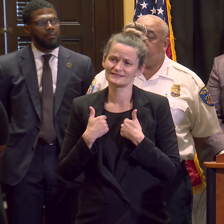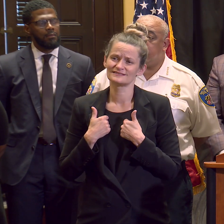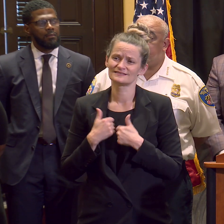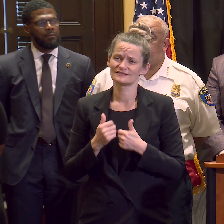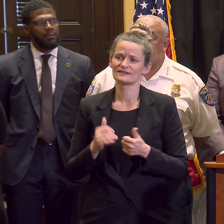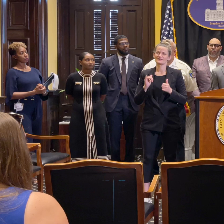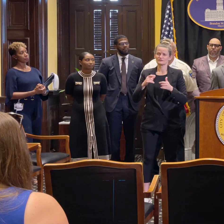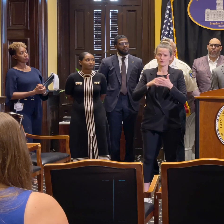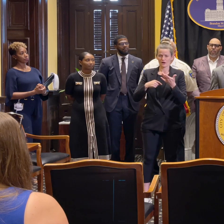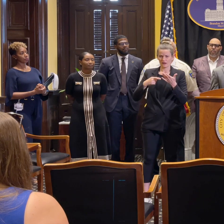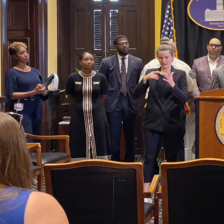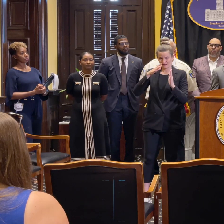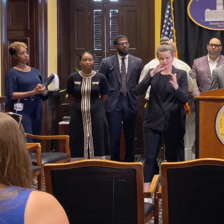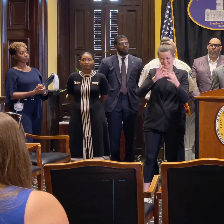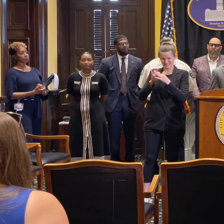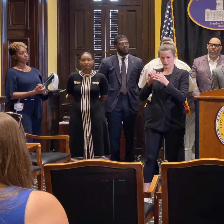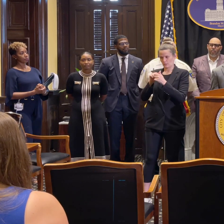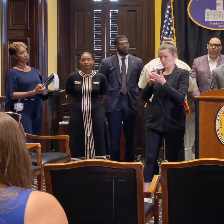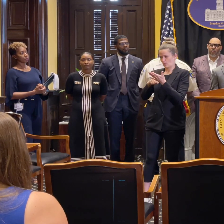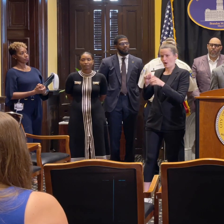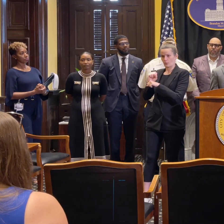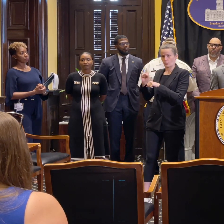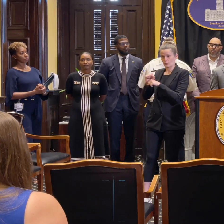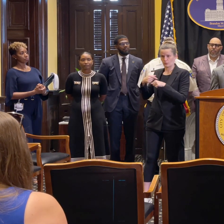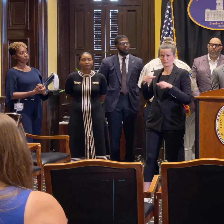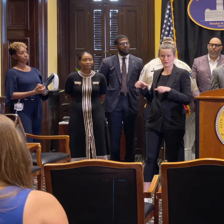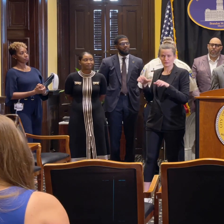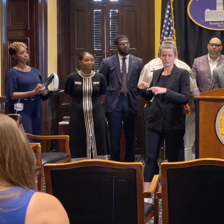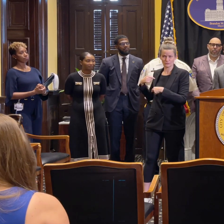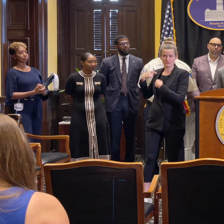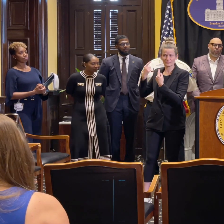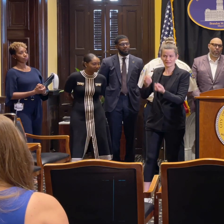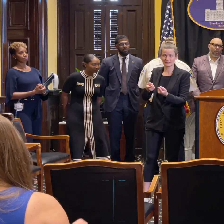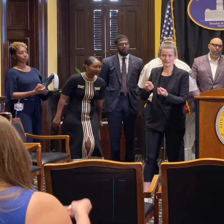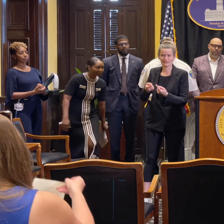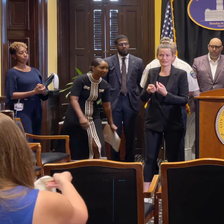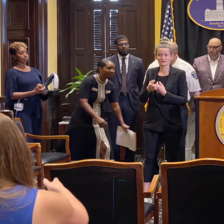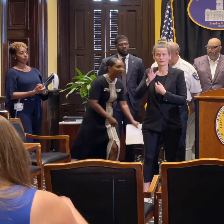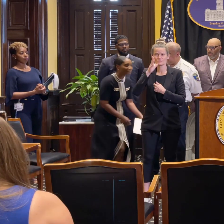doing. This isn't new. The success we've had and how we're looking to expand that work.